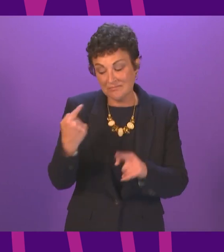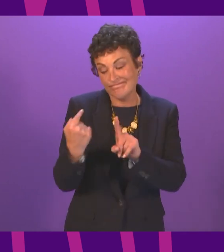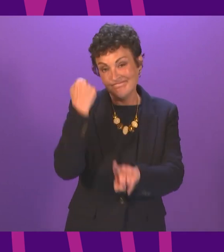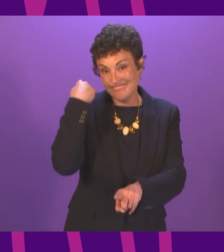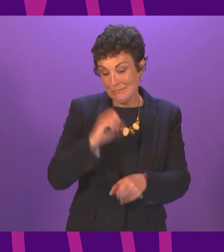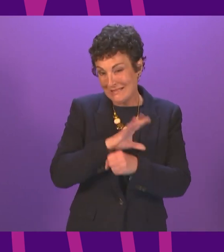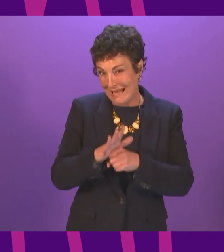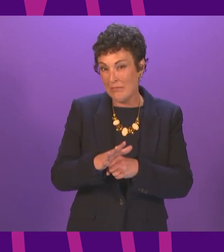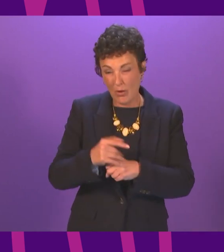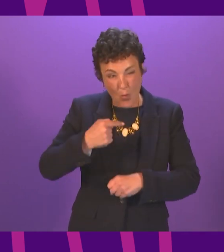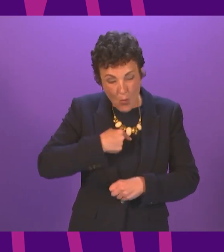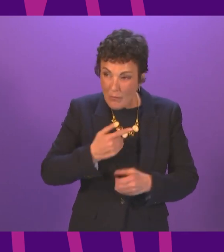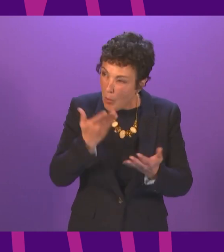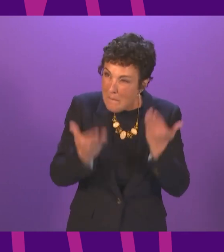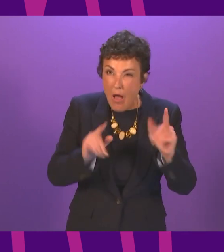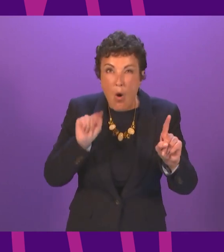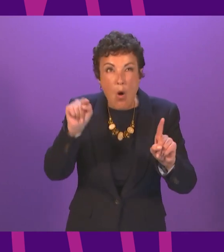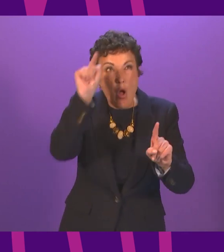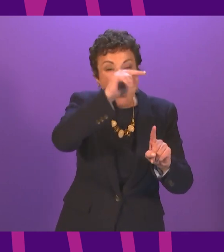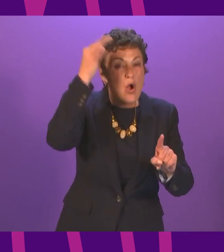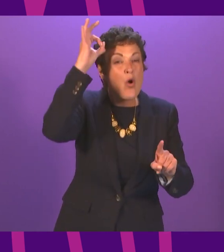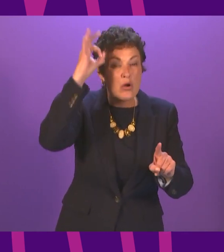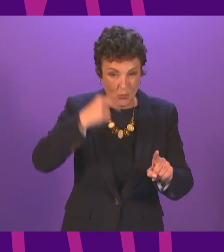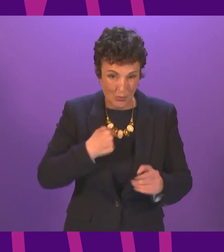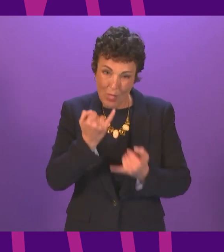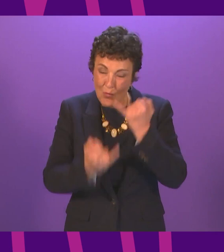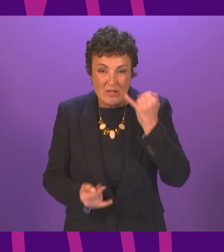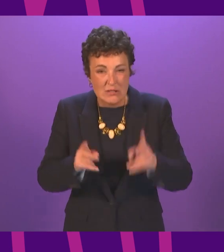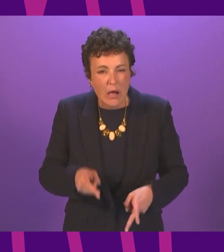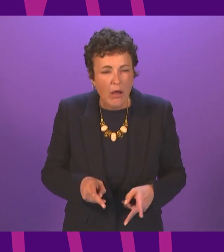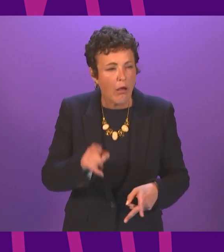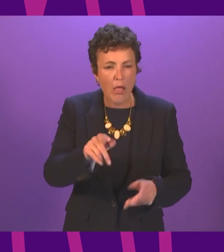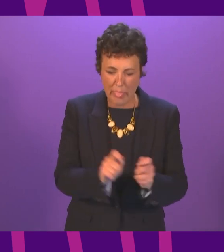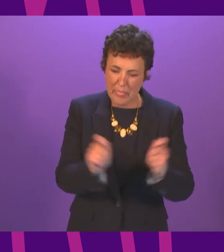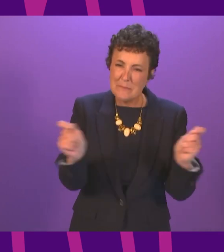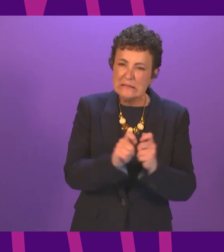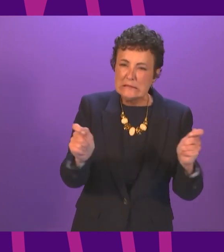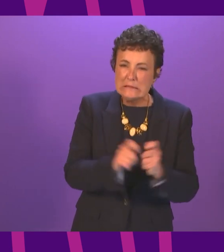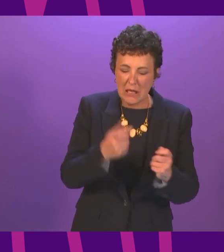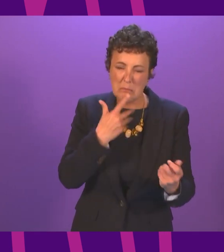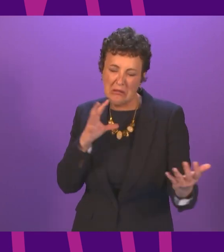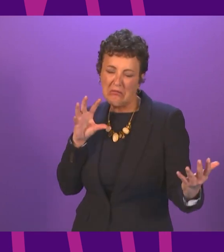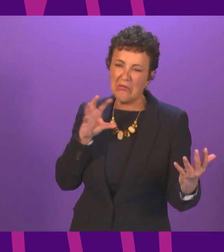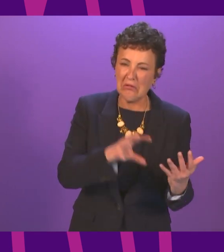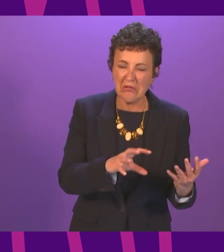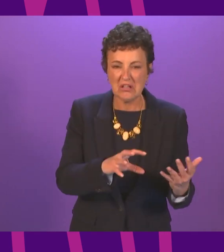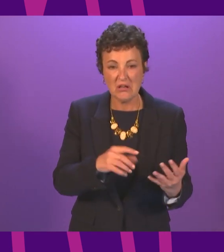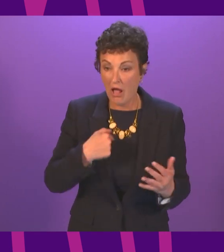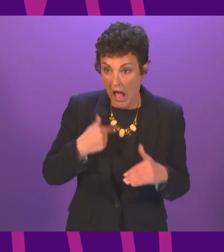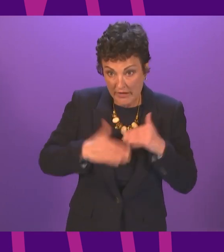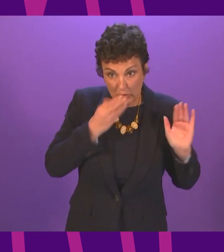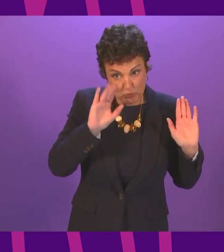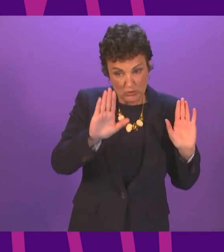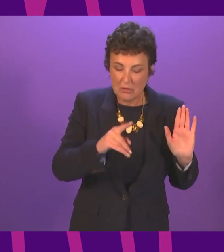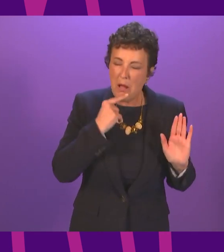deaths than any other local authority area and some of the media and also elsewhere used a catchy headline grabbing soundbite that I never used